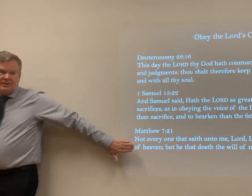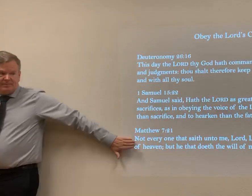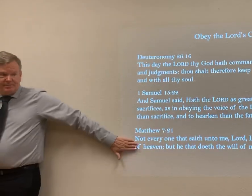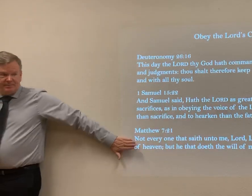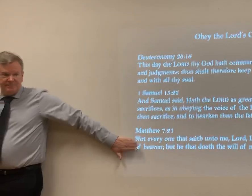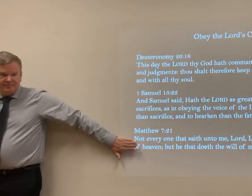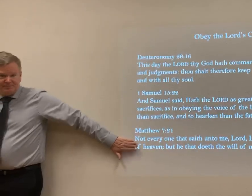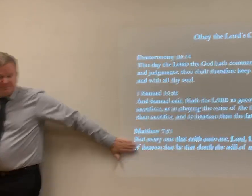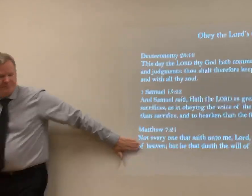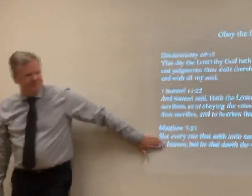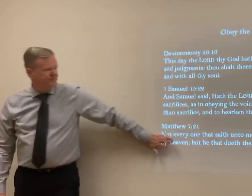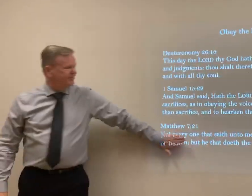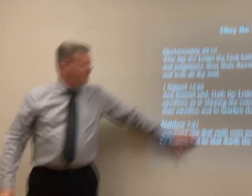This particular verse of scripture is interesting.